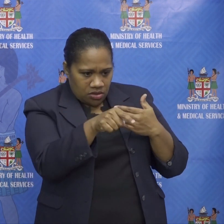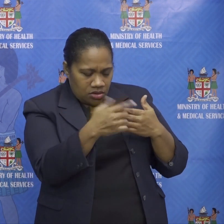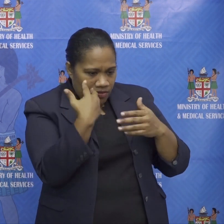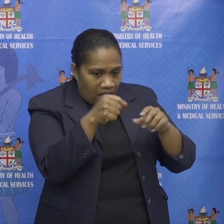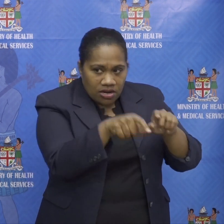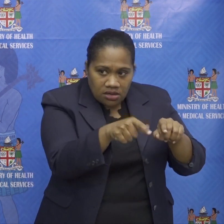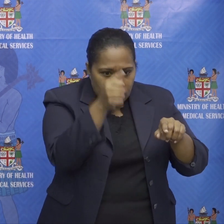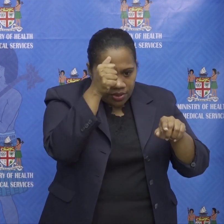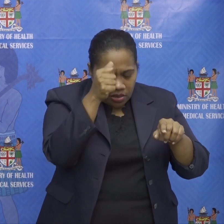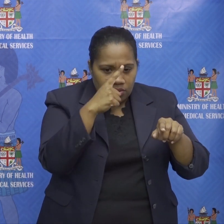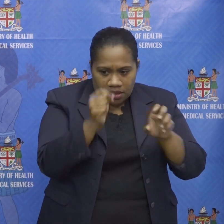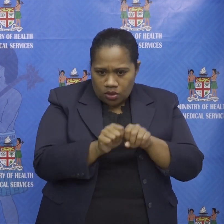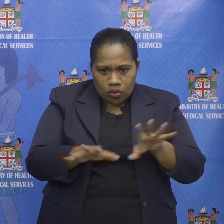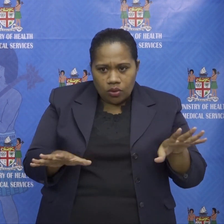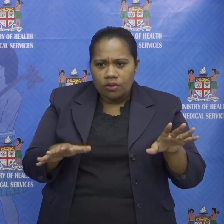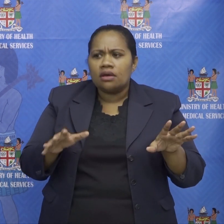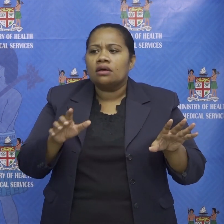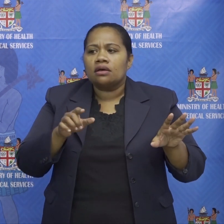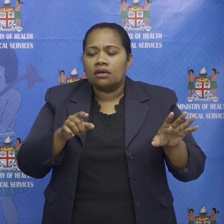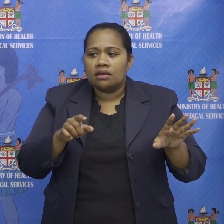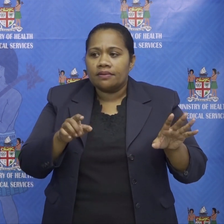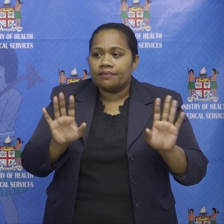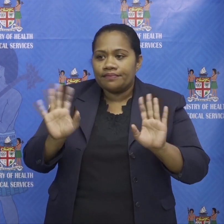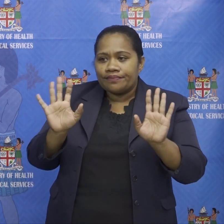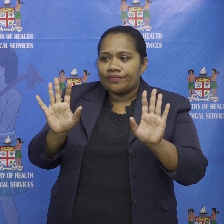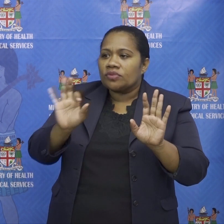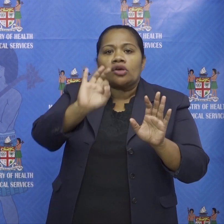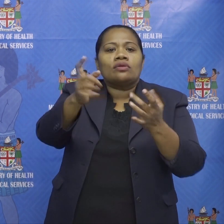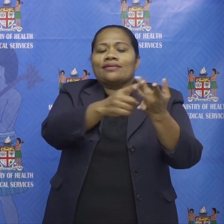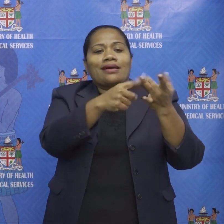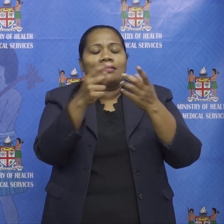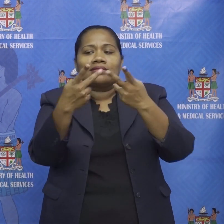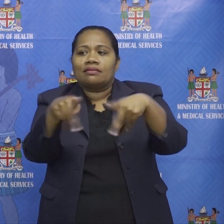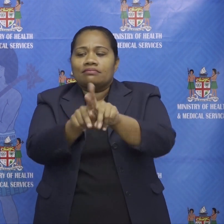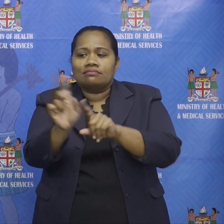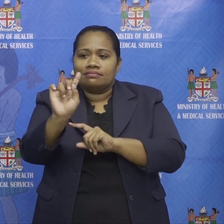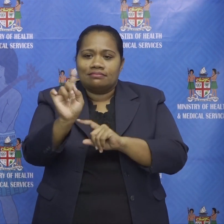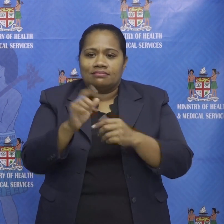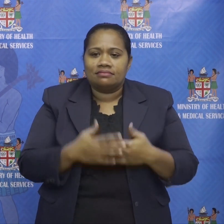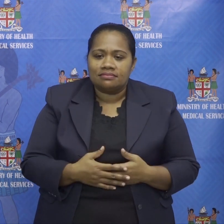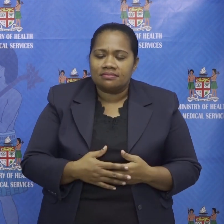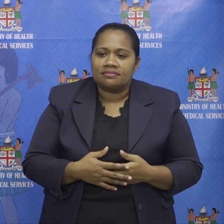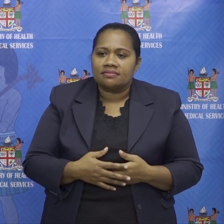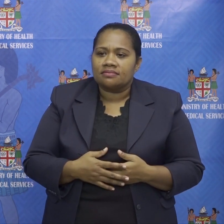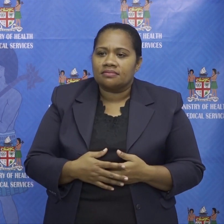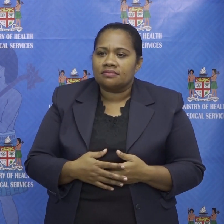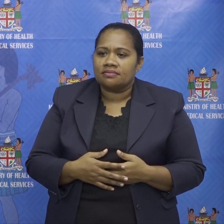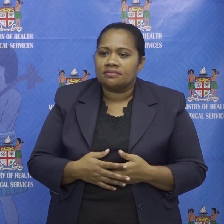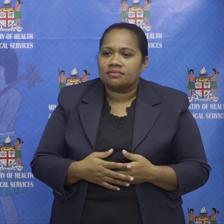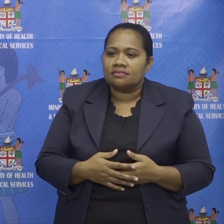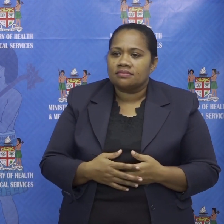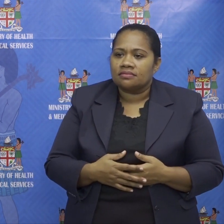and therefore i didn't find the variant in any other place and none of all we didn't have any returnees